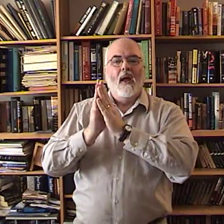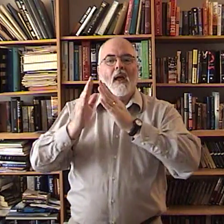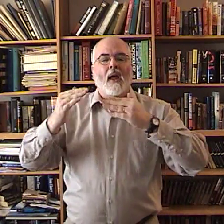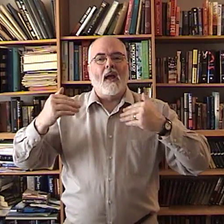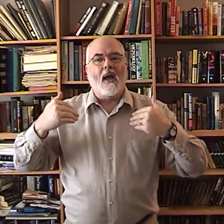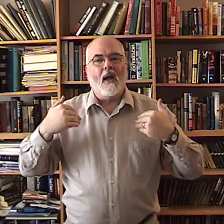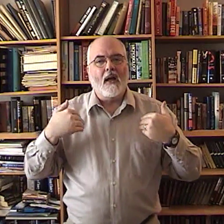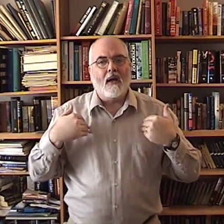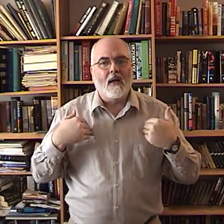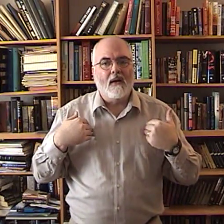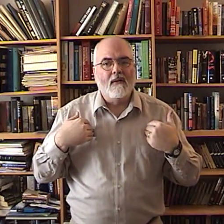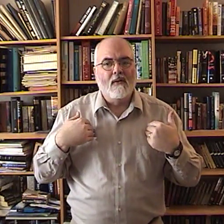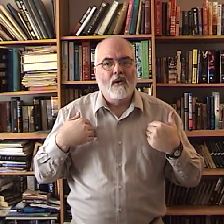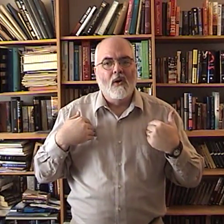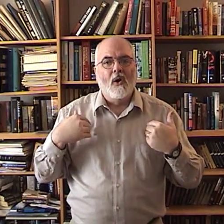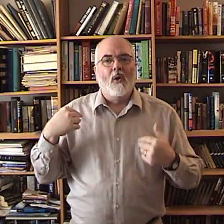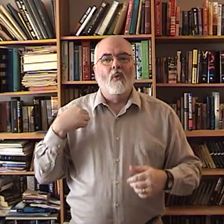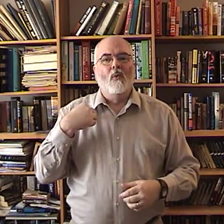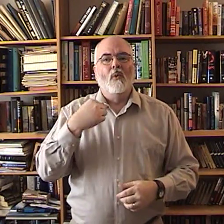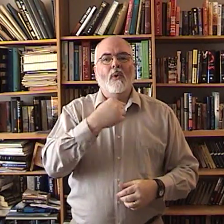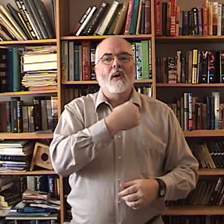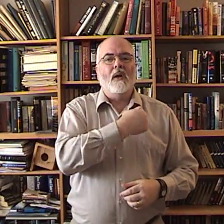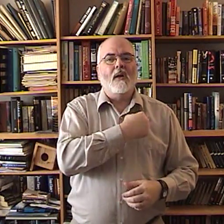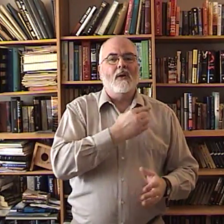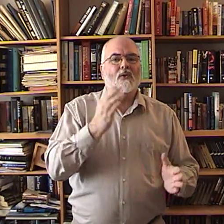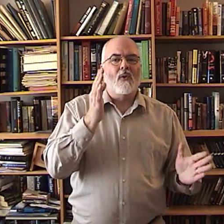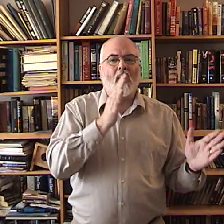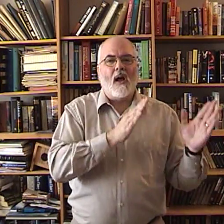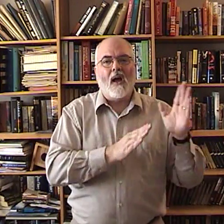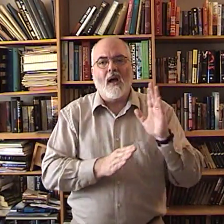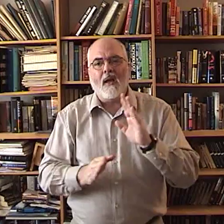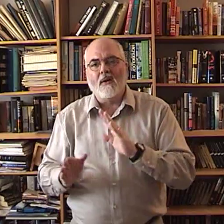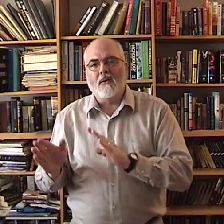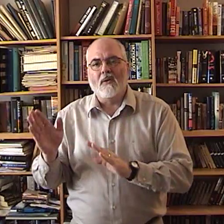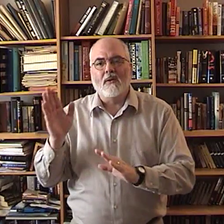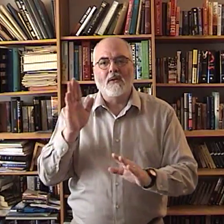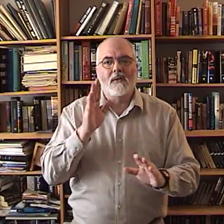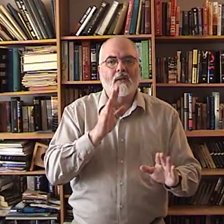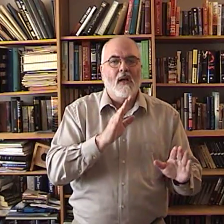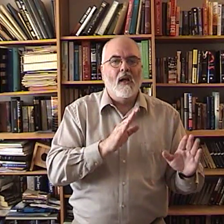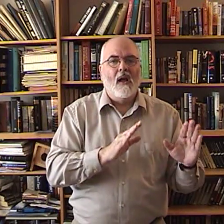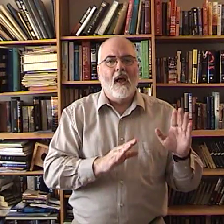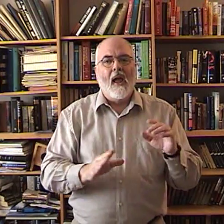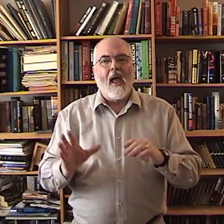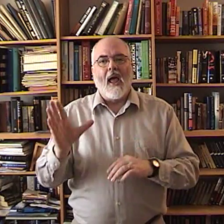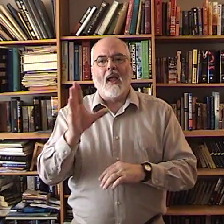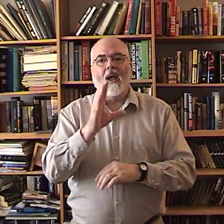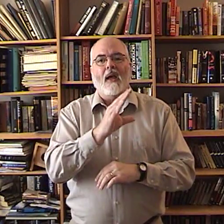Have we trials and